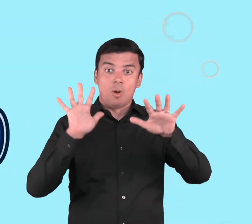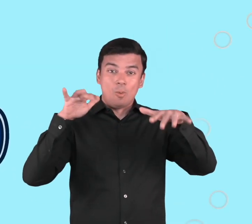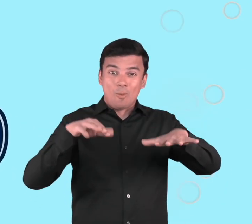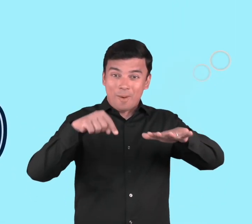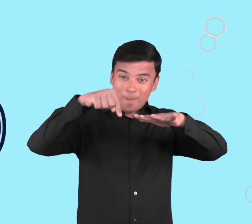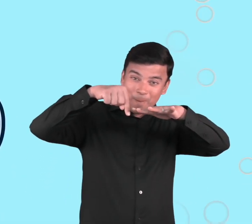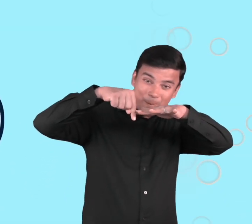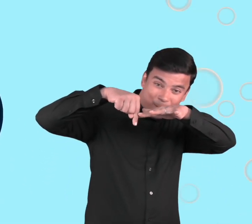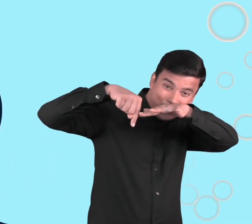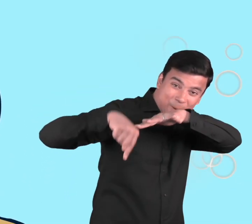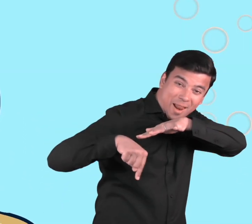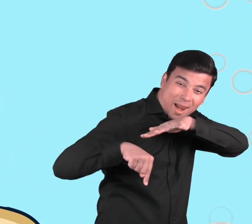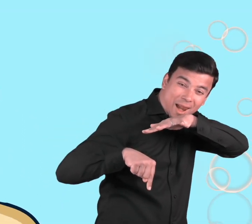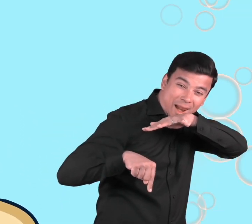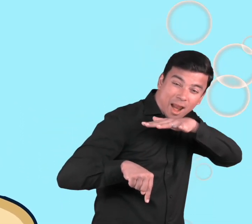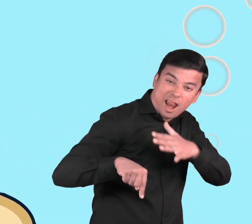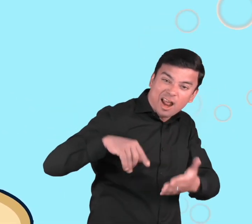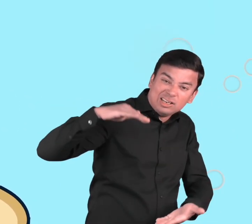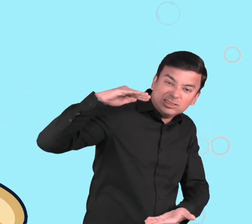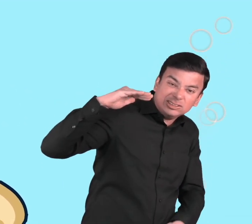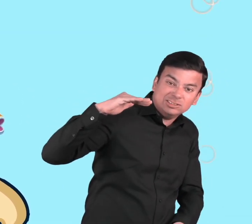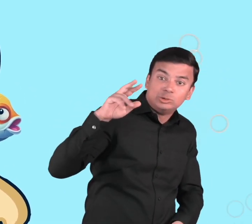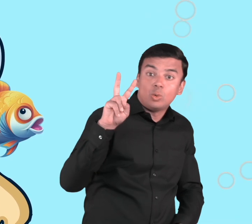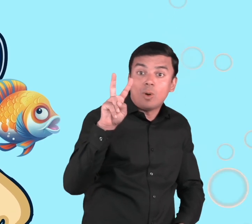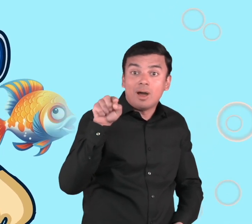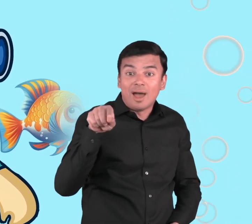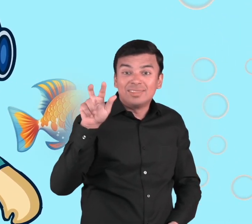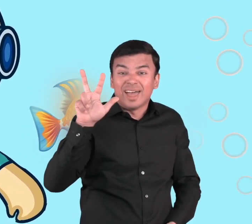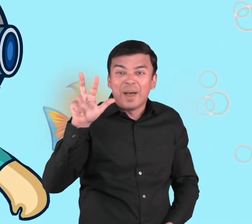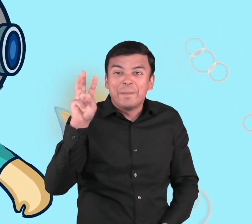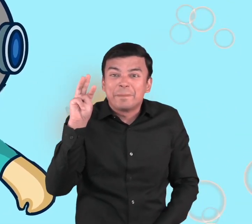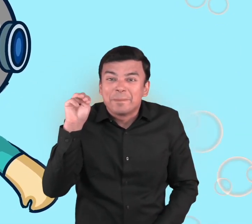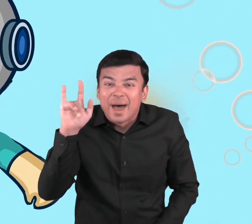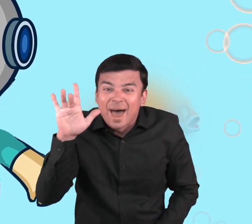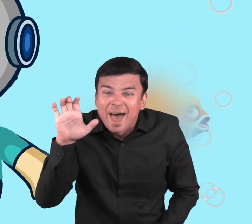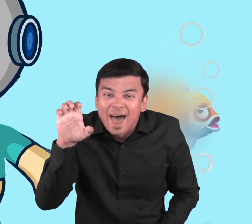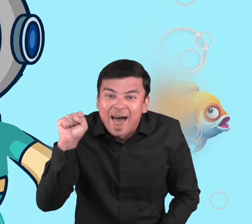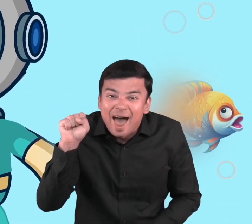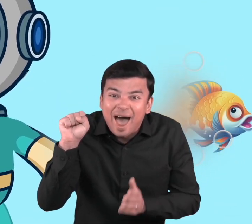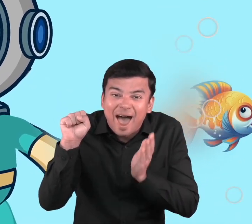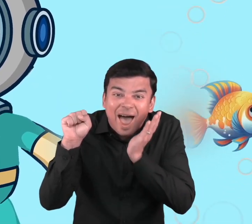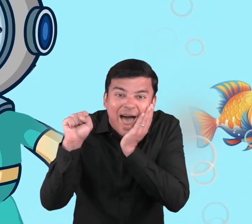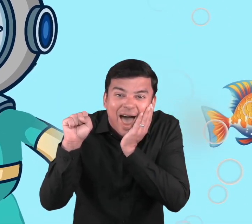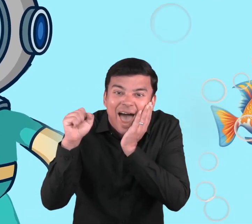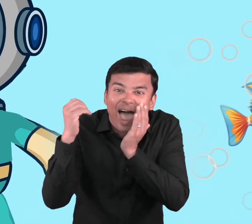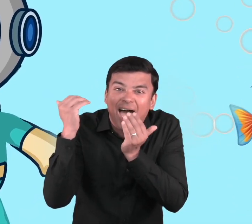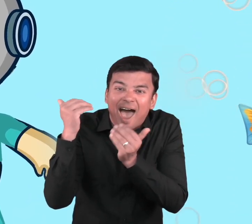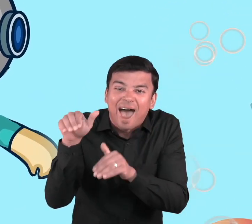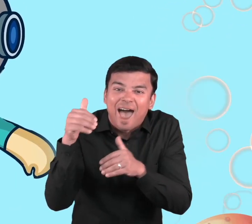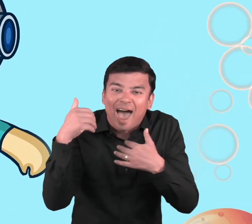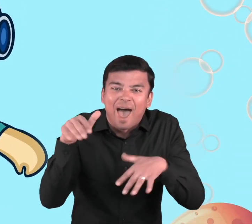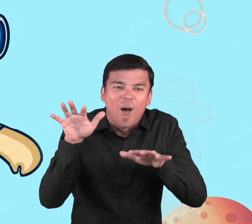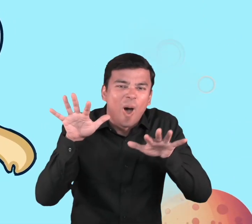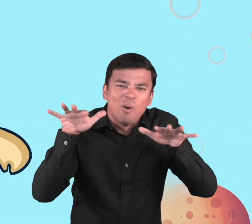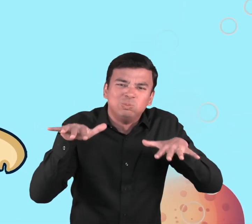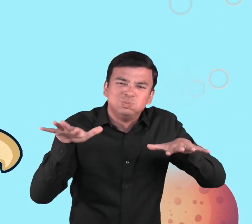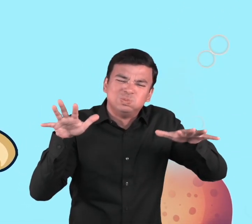.3 miles deep? Seriously, the ocean is so huge that large